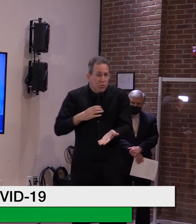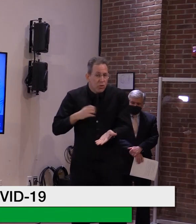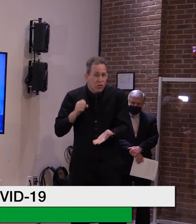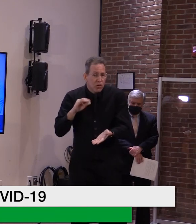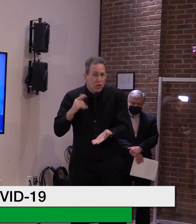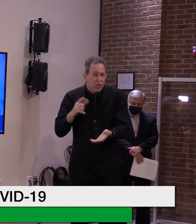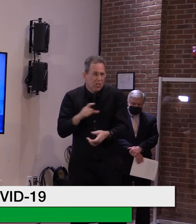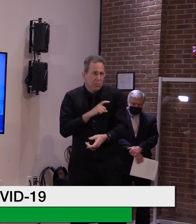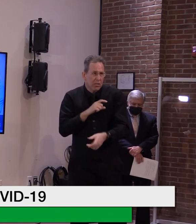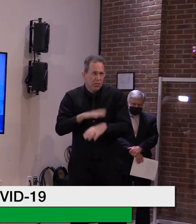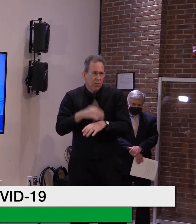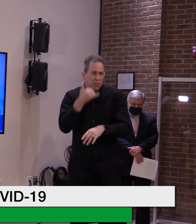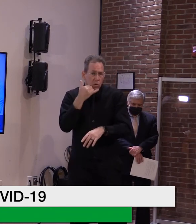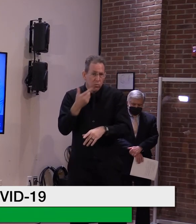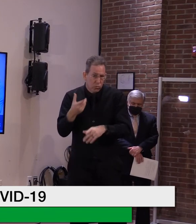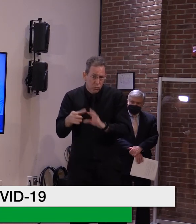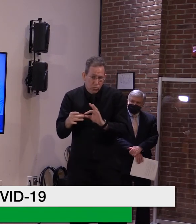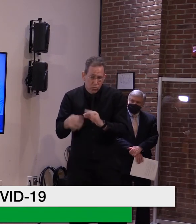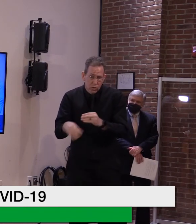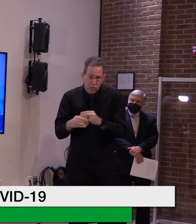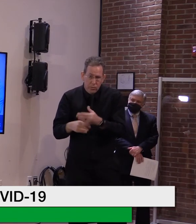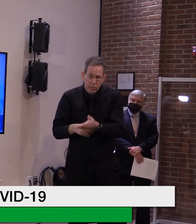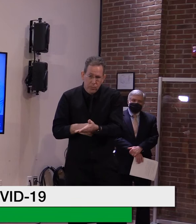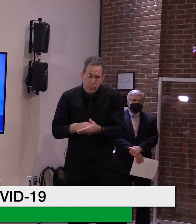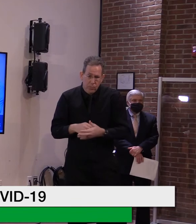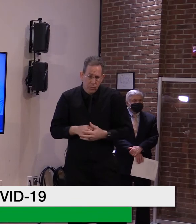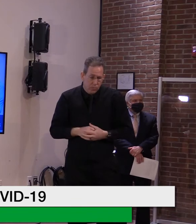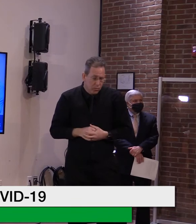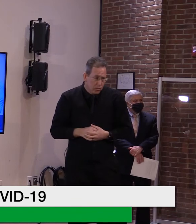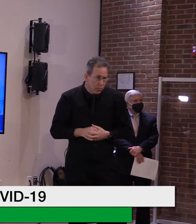would you like to just take a pass?